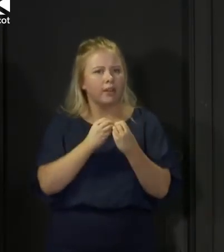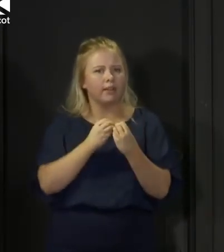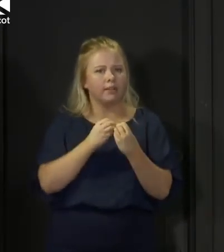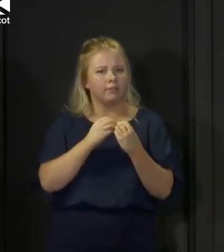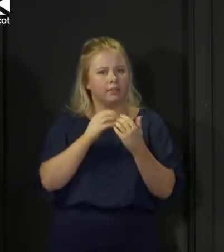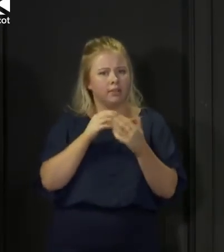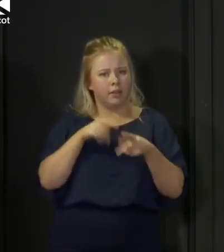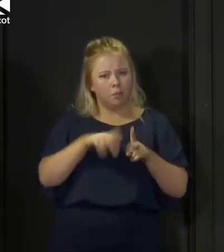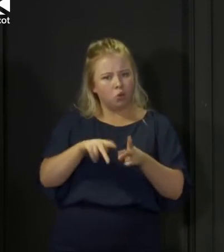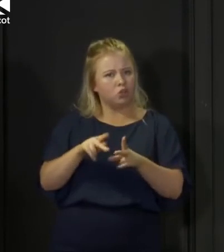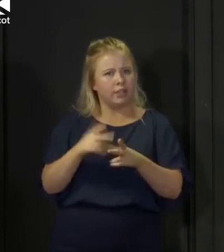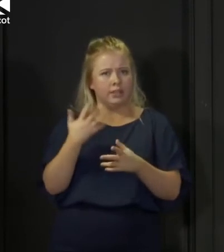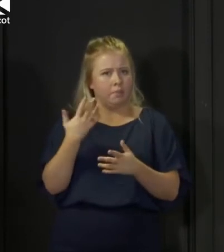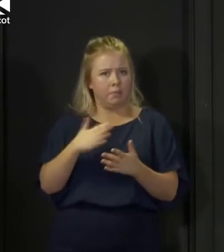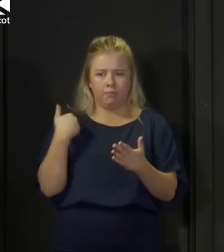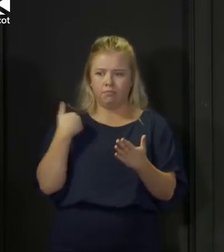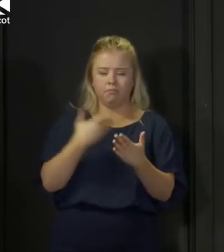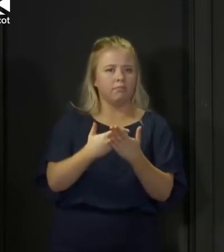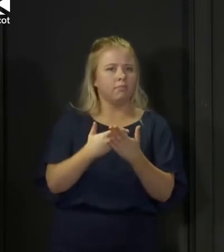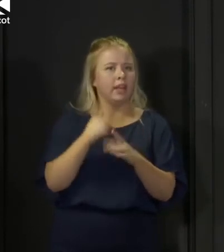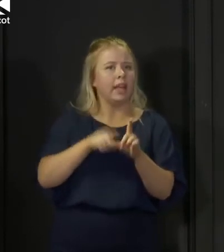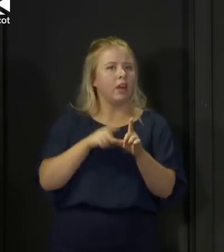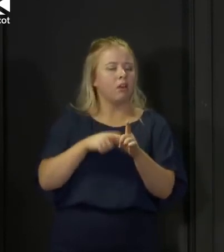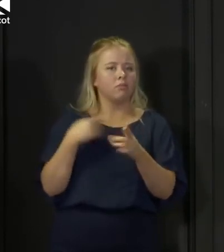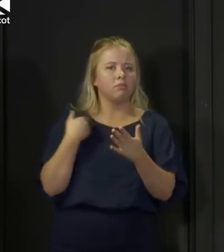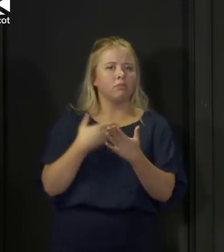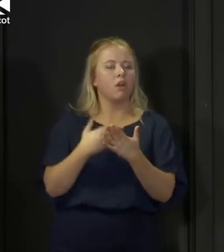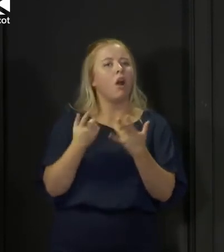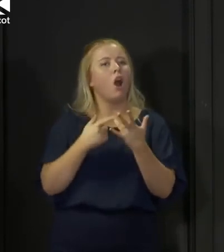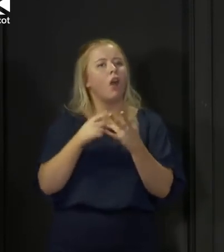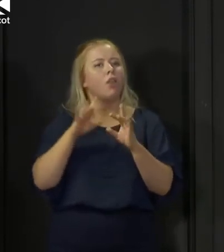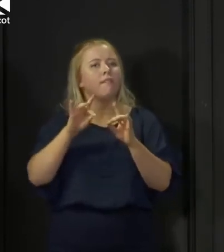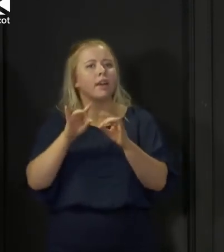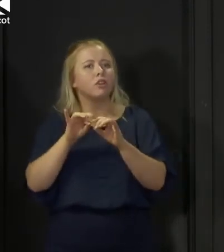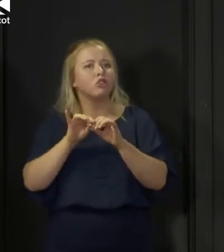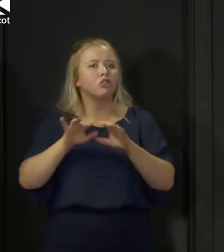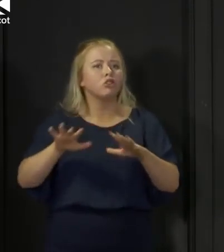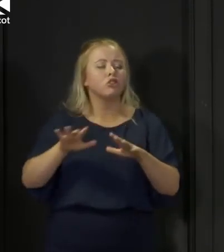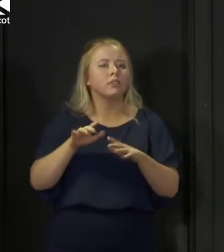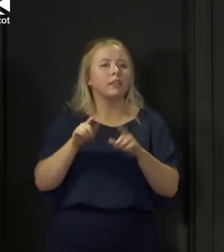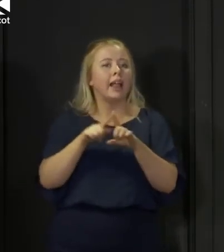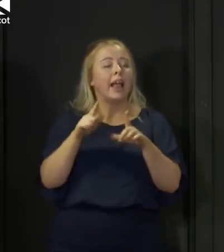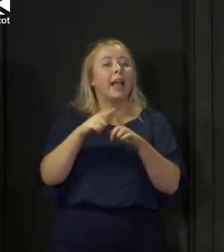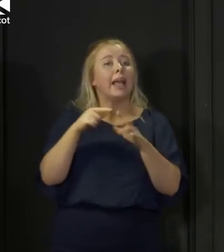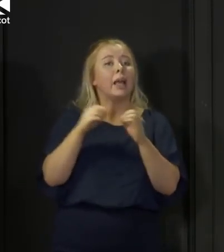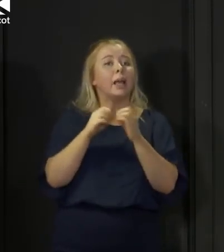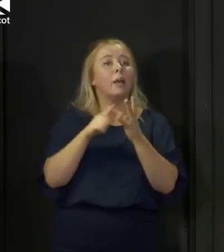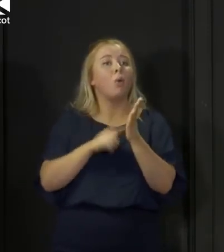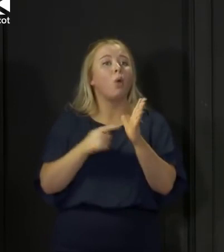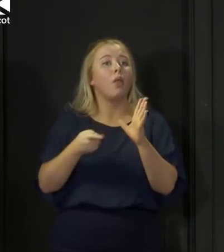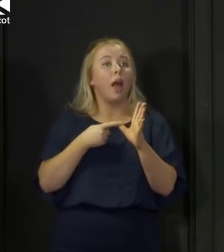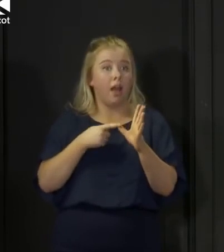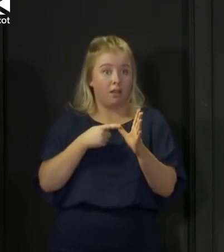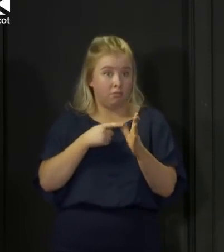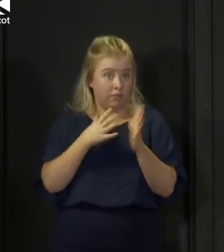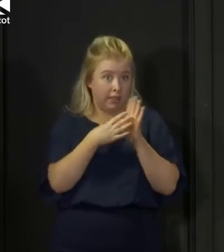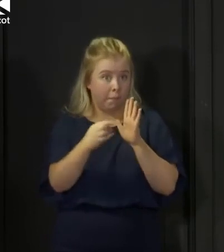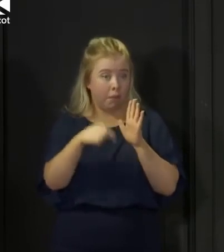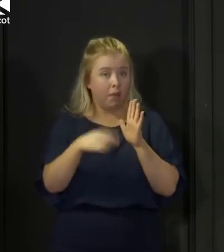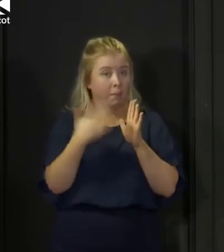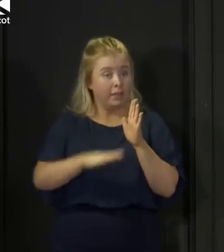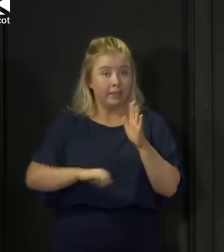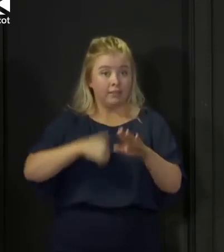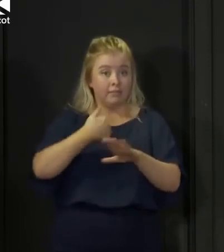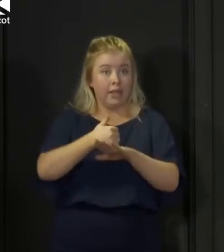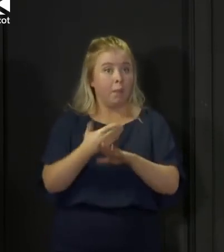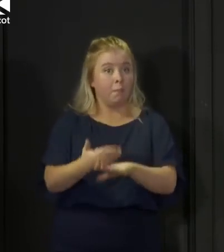Gregor said are not new for other infectious diseases Ebola for example on a much smaller scale experts are used to